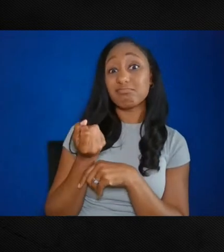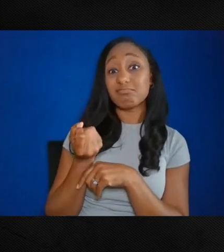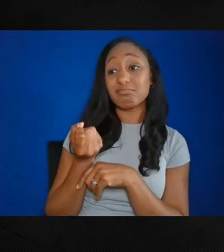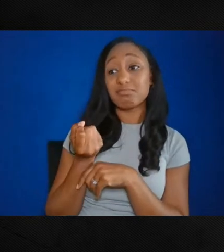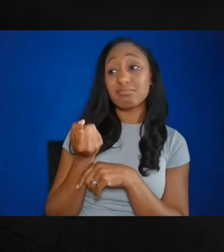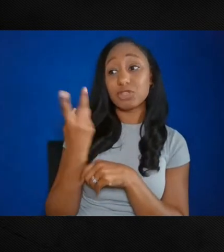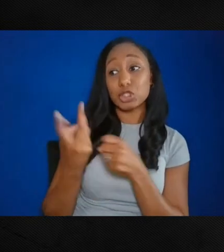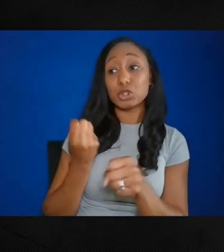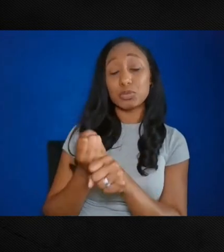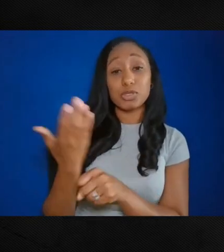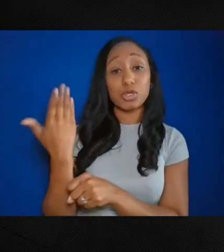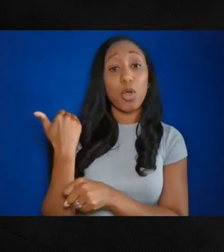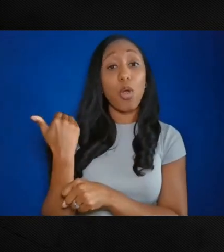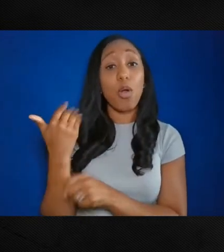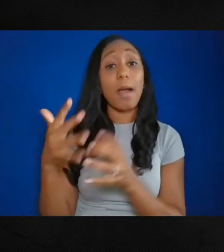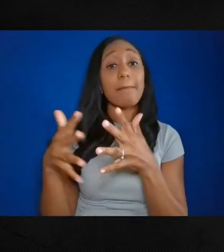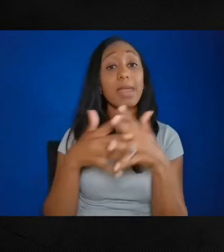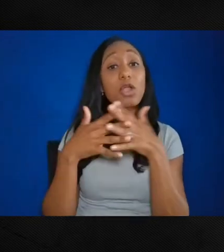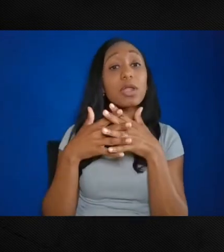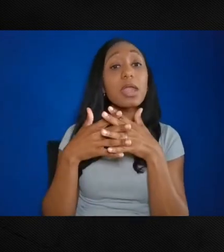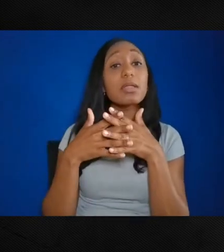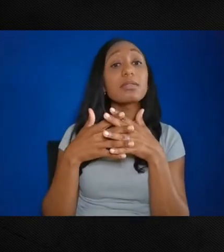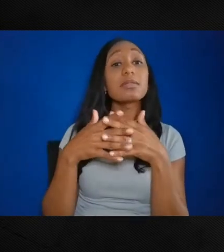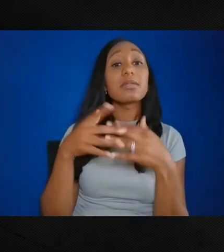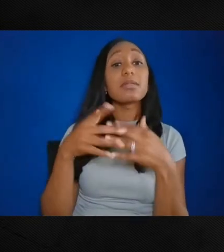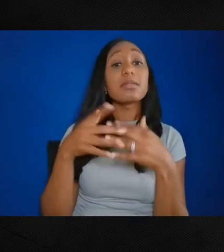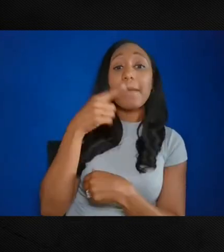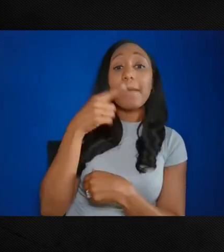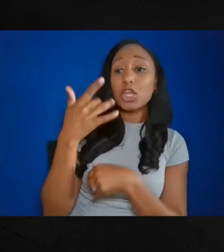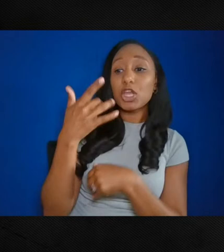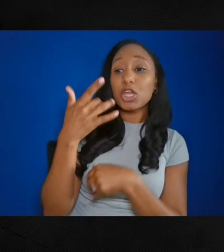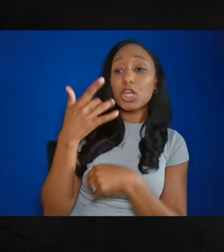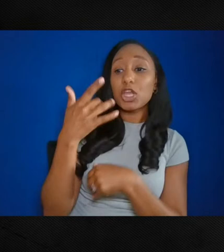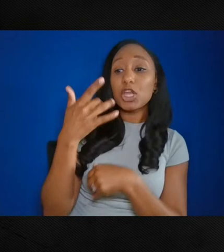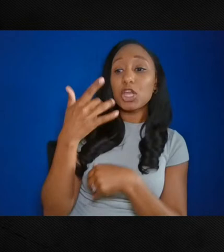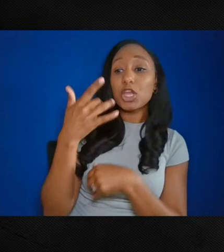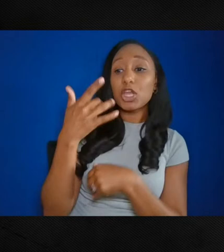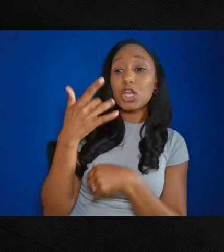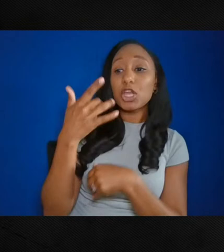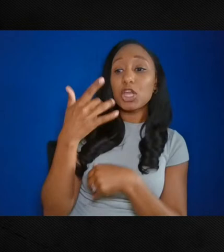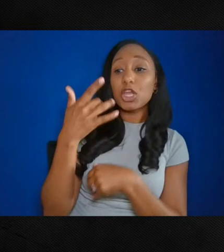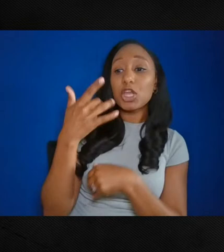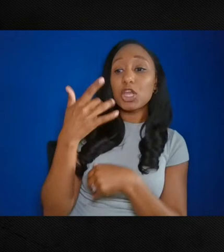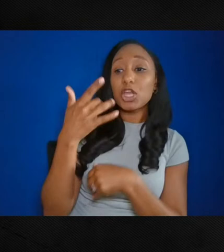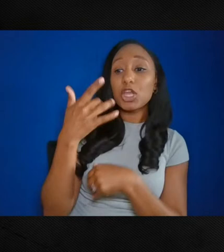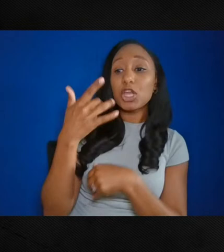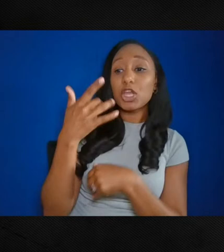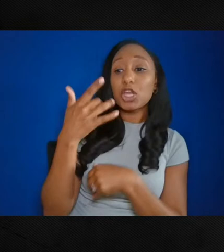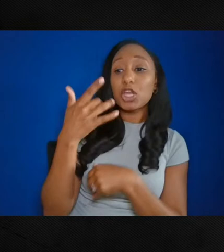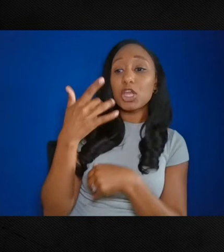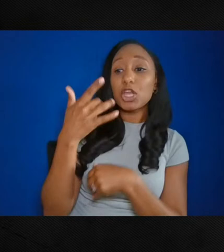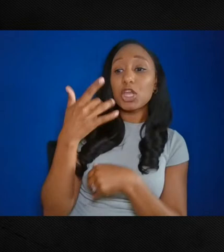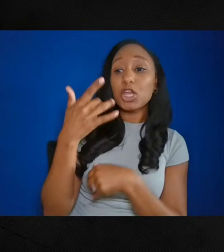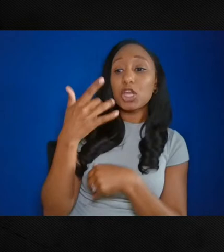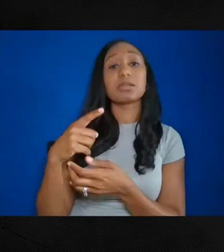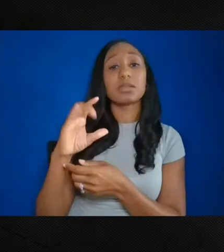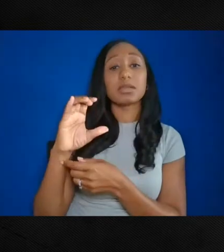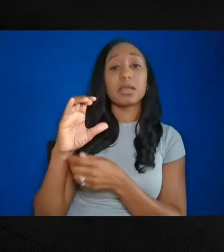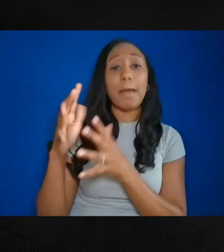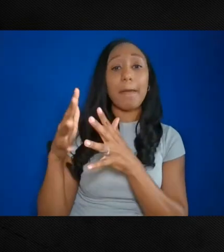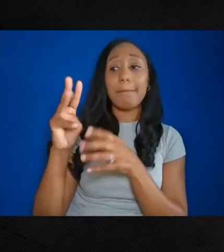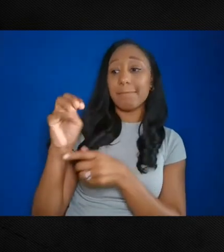a Maryland public television producer in the early 1970s, I covered the annual Chesapeake Appreciation Day